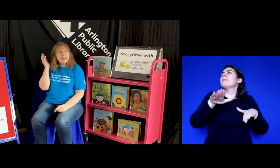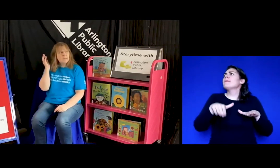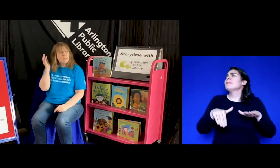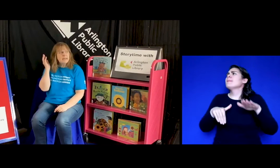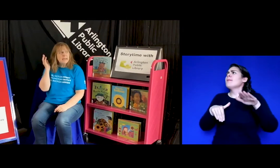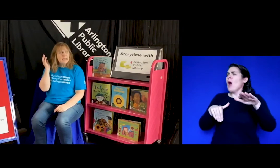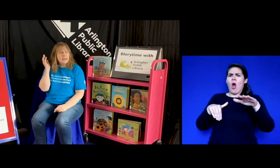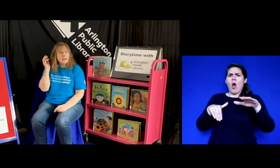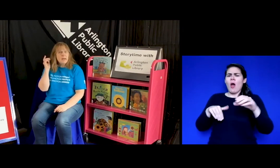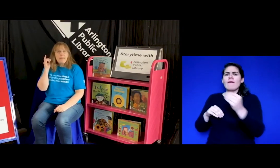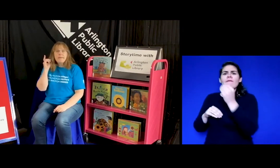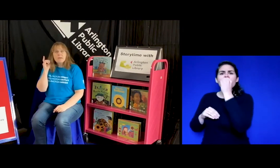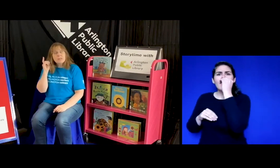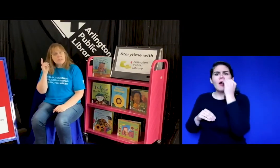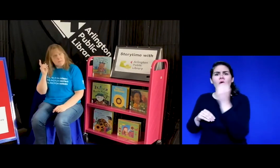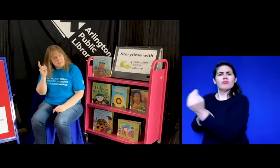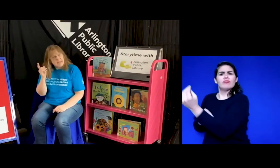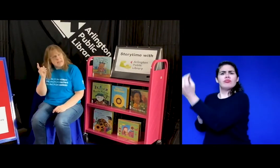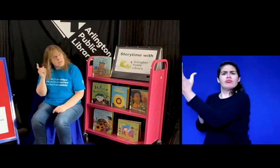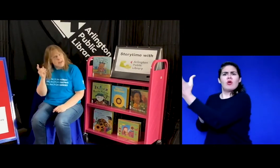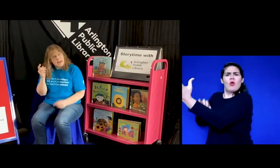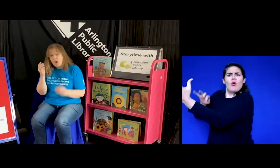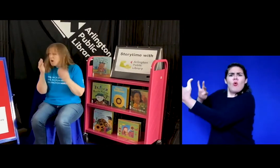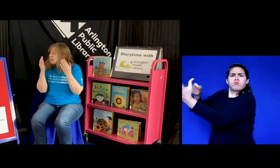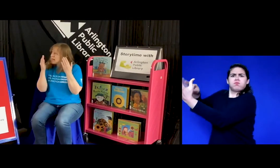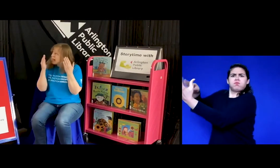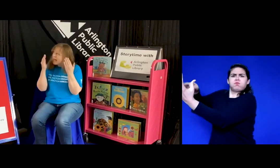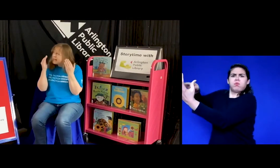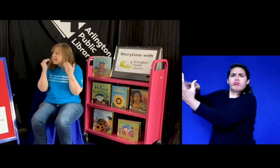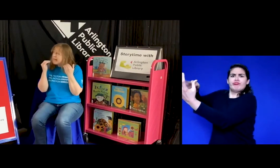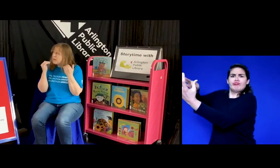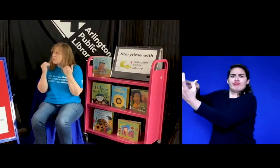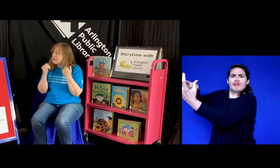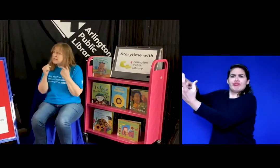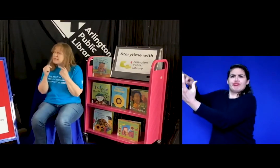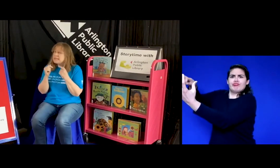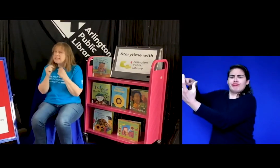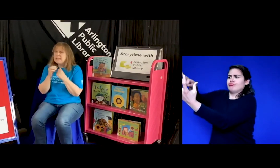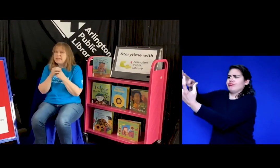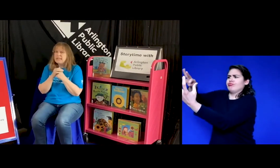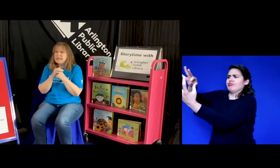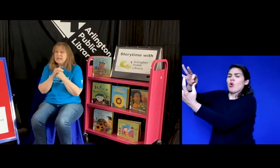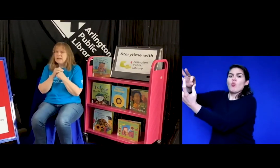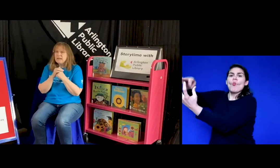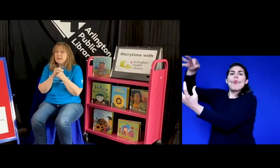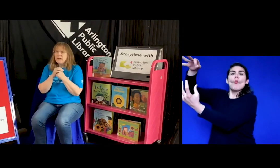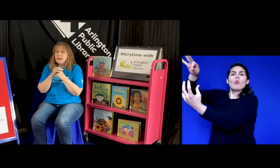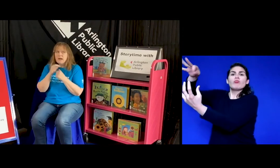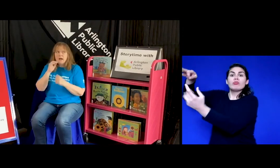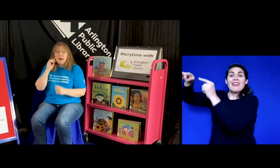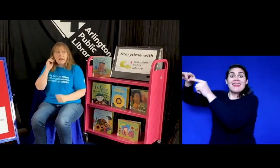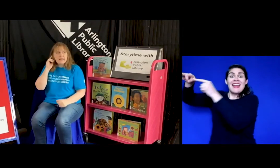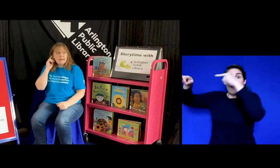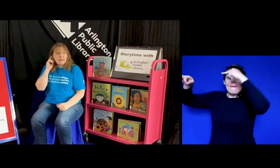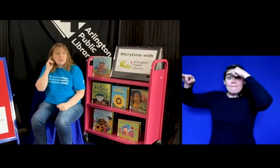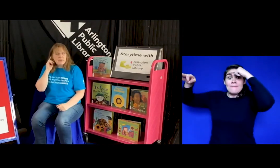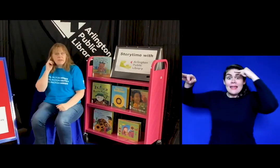it be there's something in my garden that i can't really see i hear its